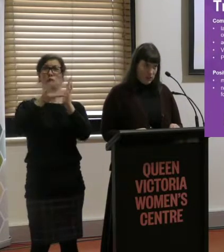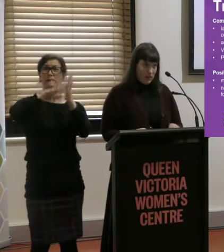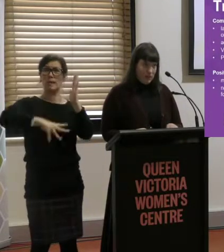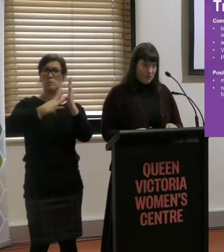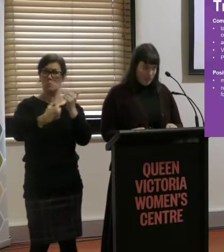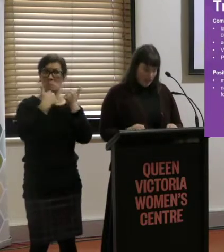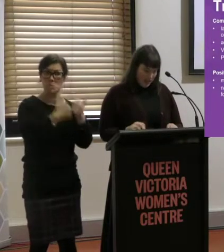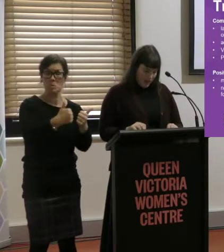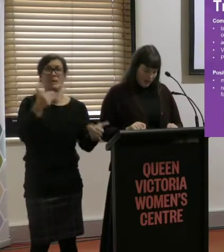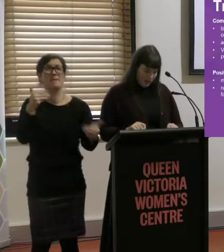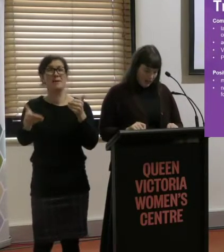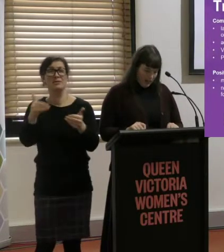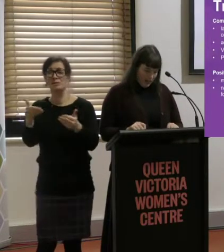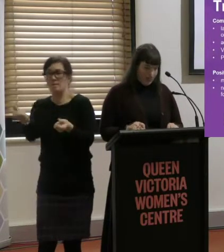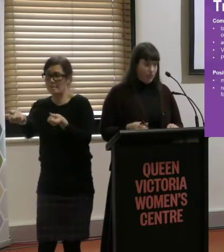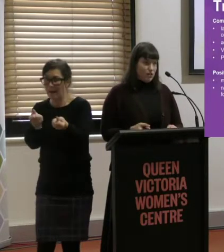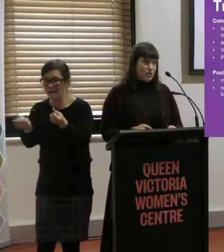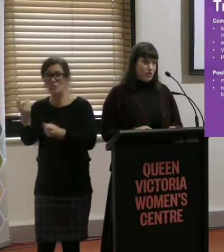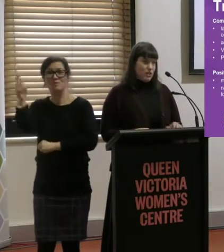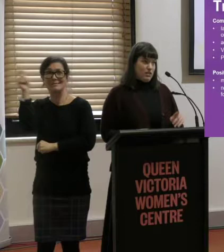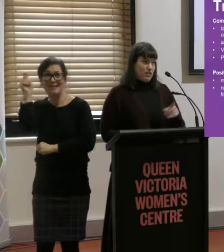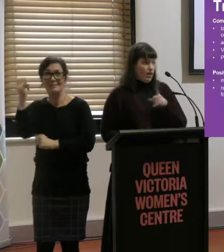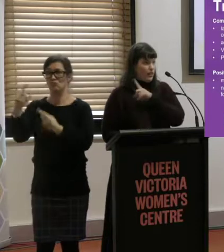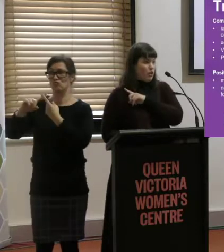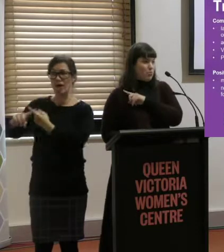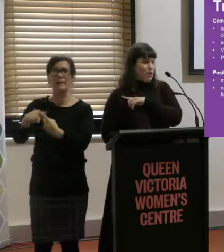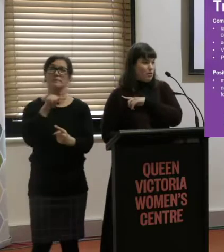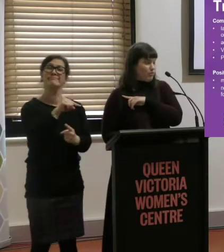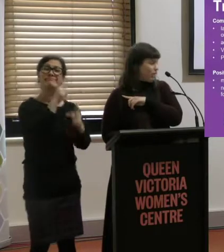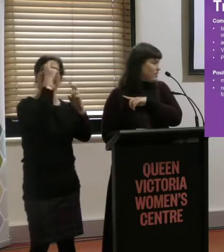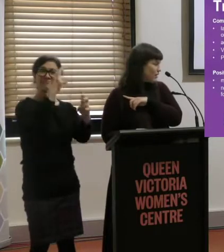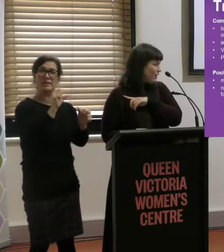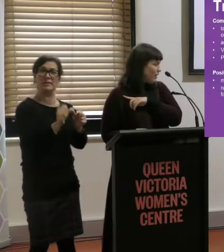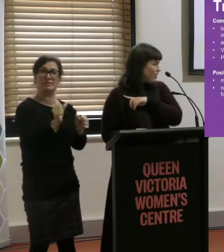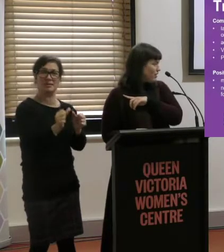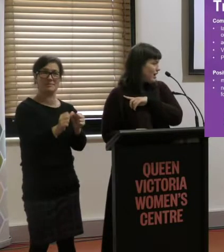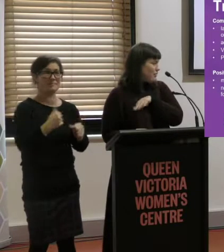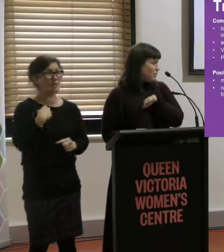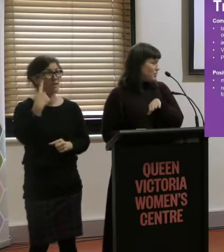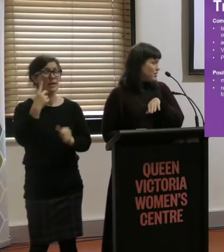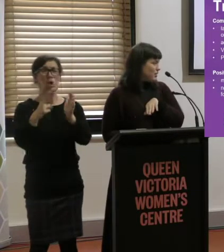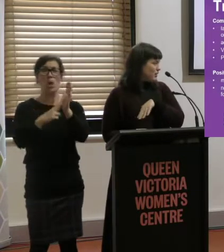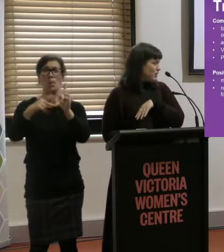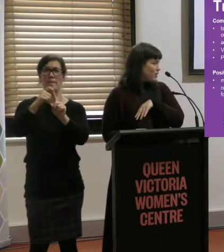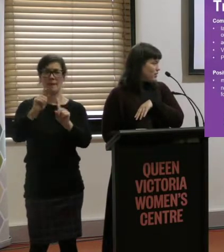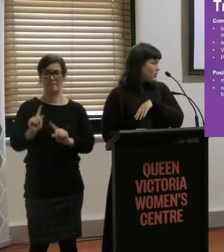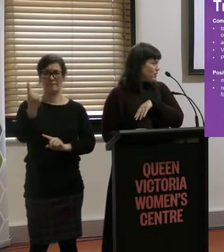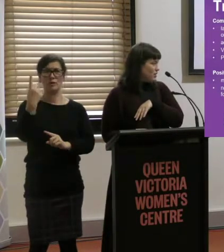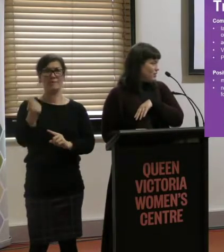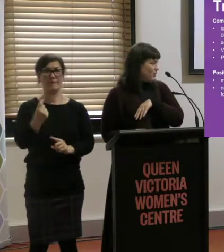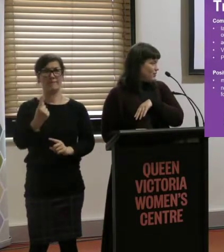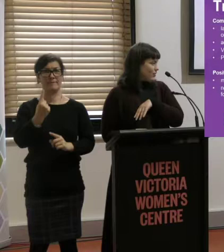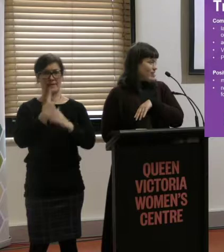taxis or trams. And there are the new stations. So I think Noble Park was the first. Is that right? To have the independent boarding stations?